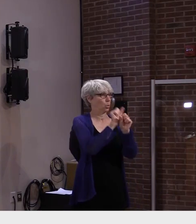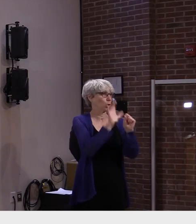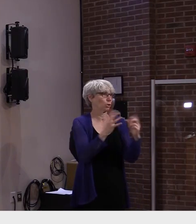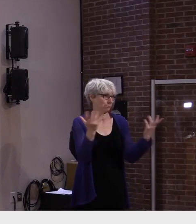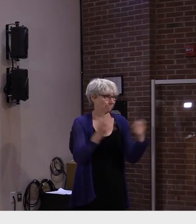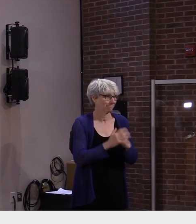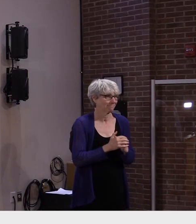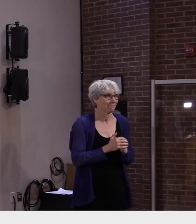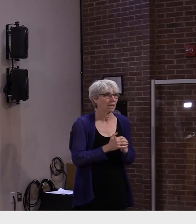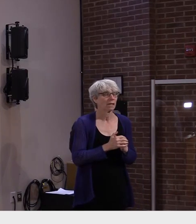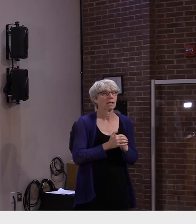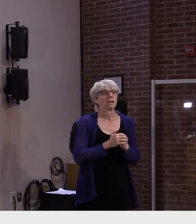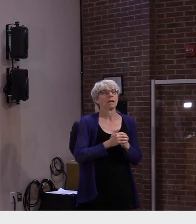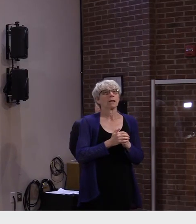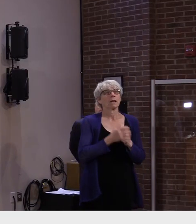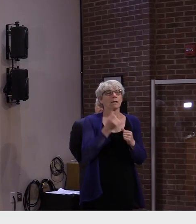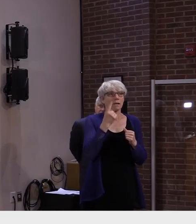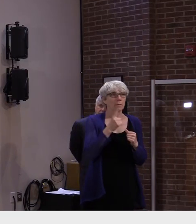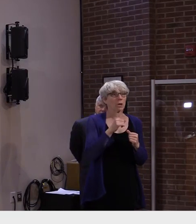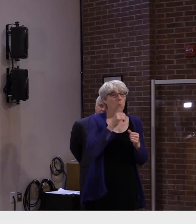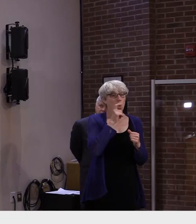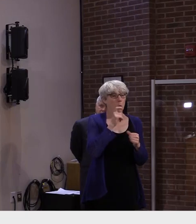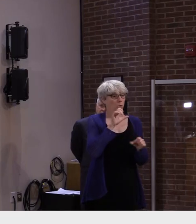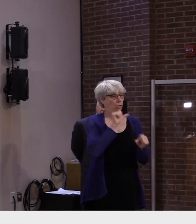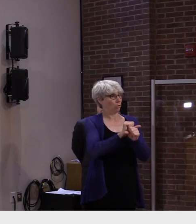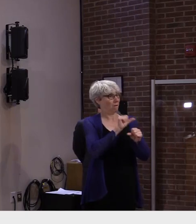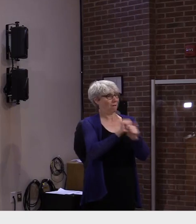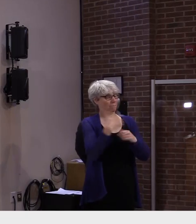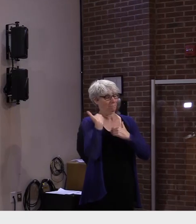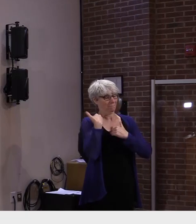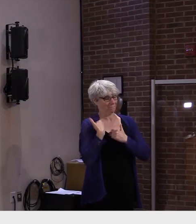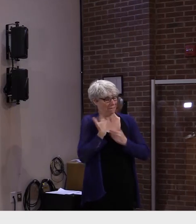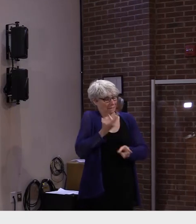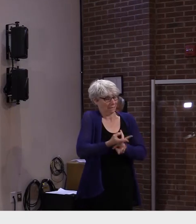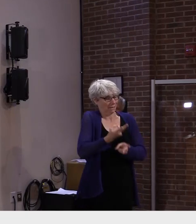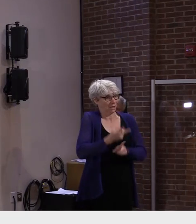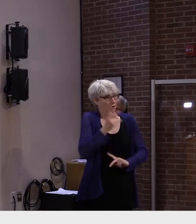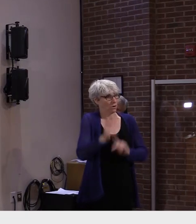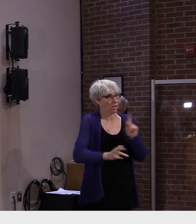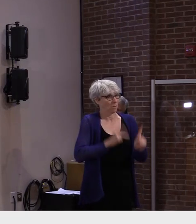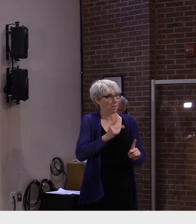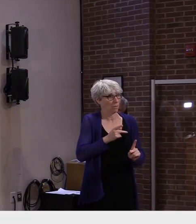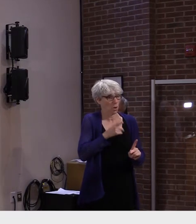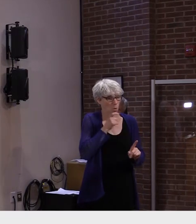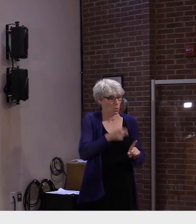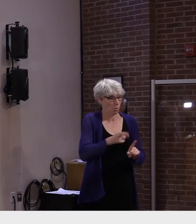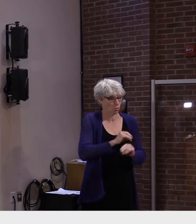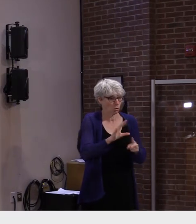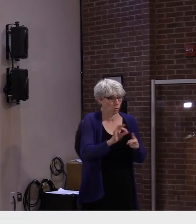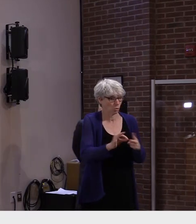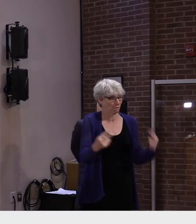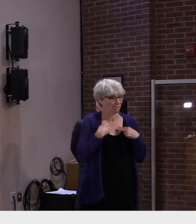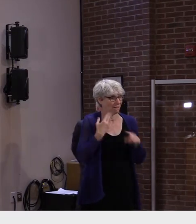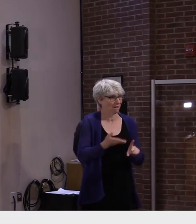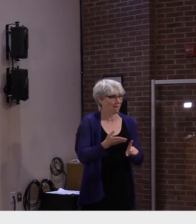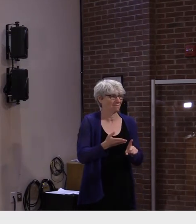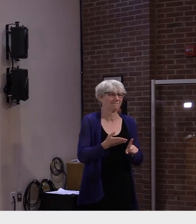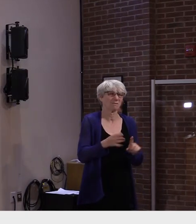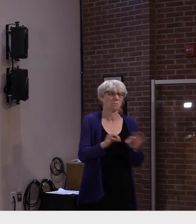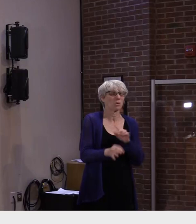talk about those caring for the vulnerable than just in general the concept. But